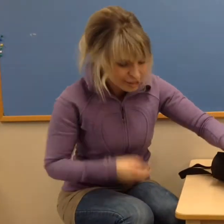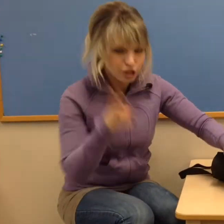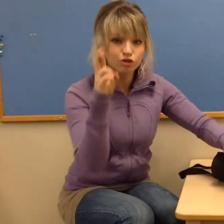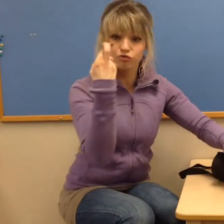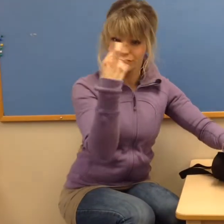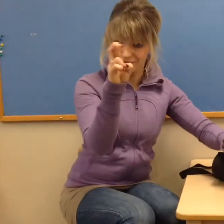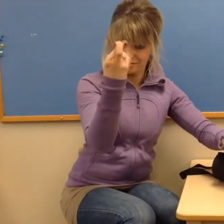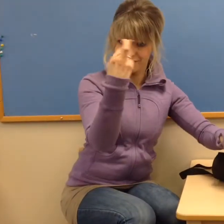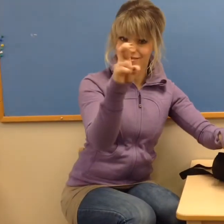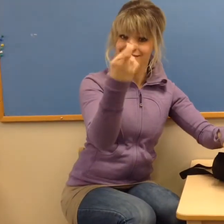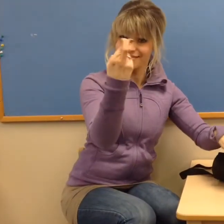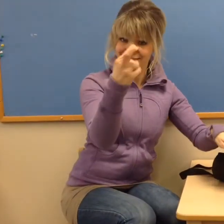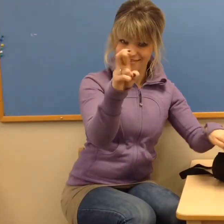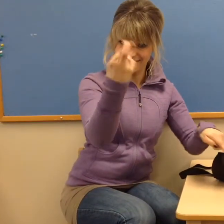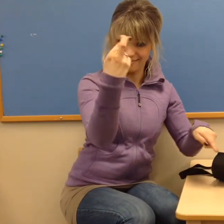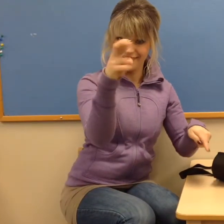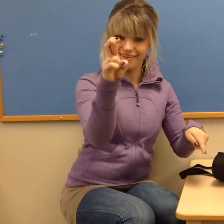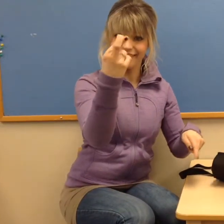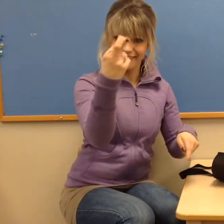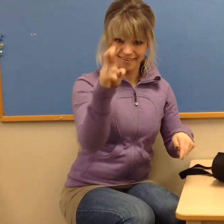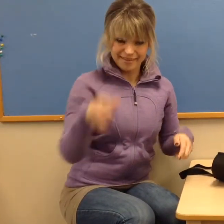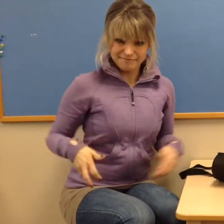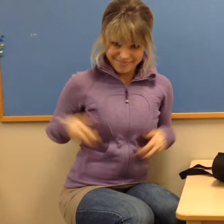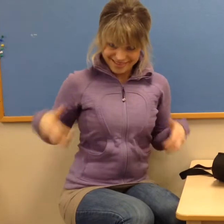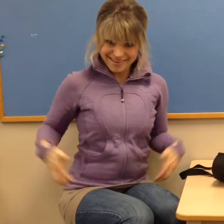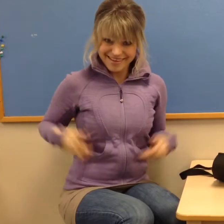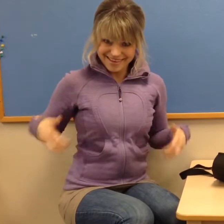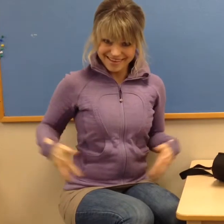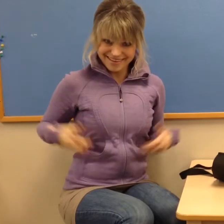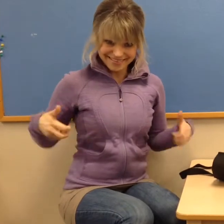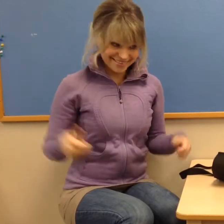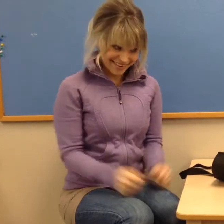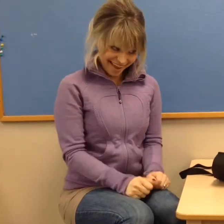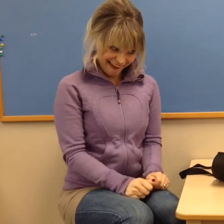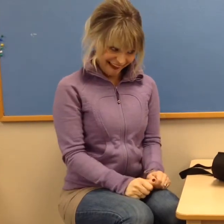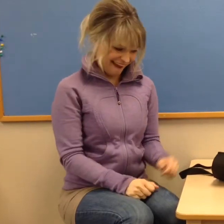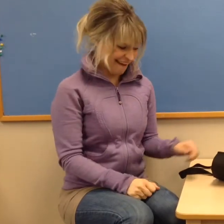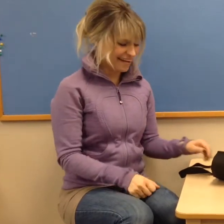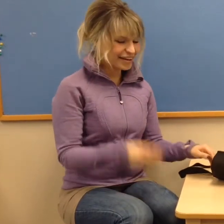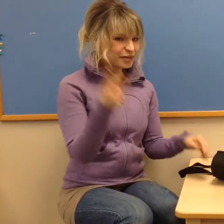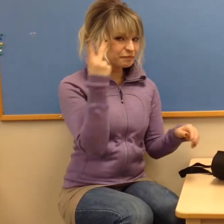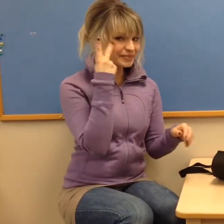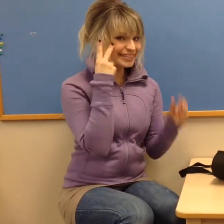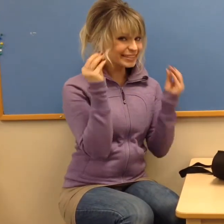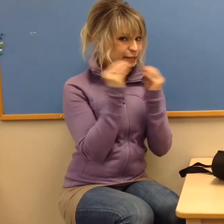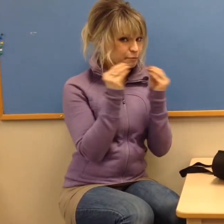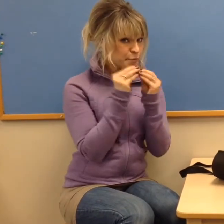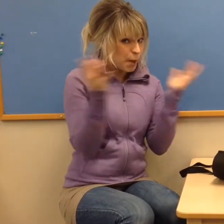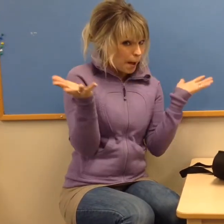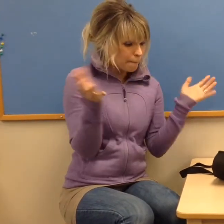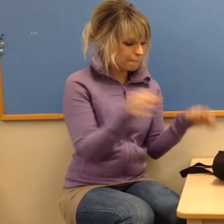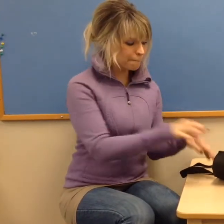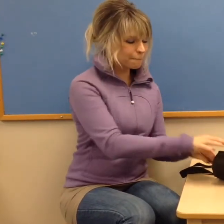Gray. Monkey. Let's see more.